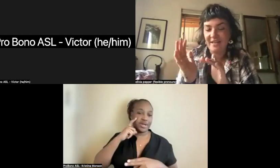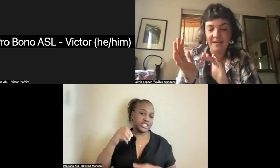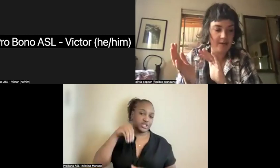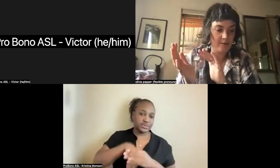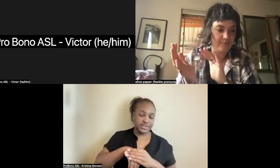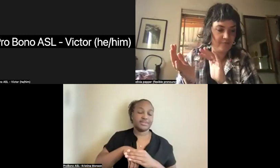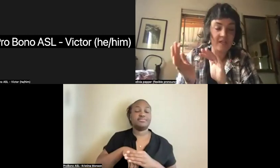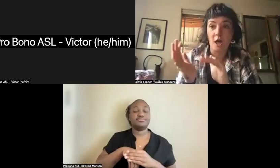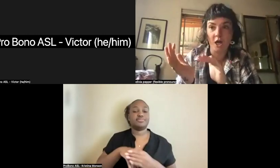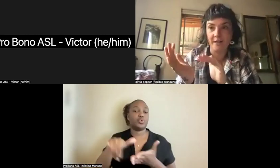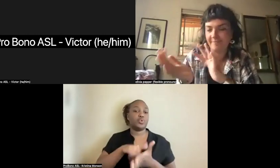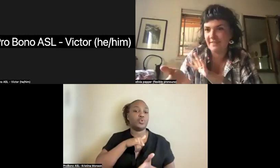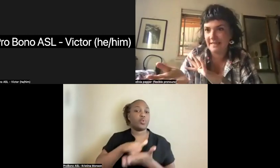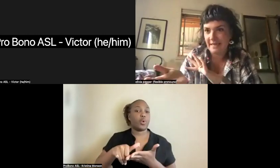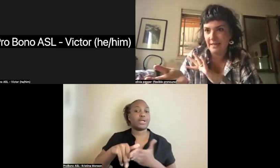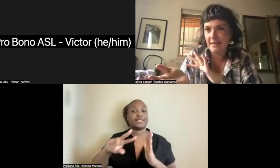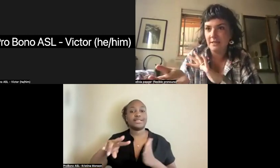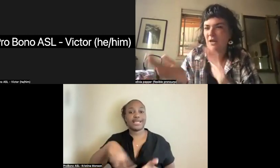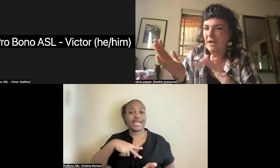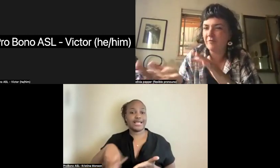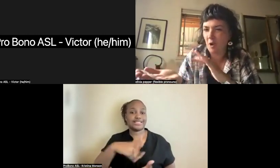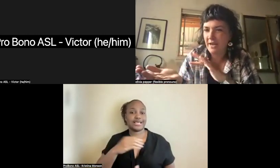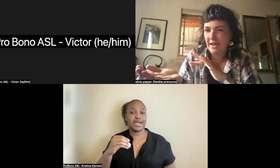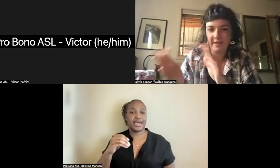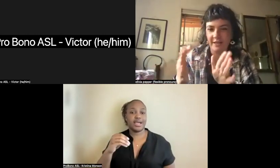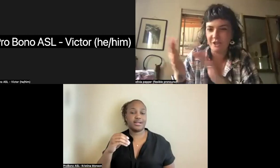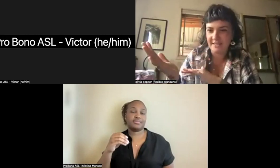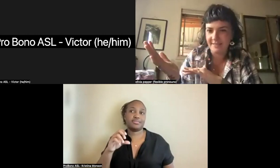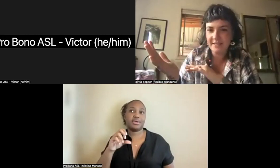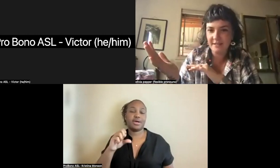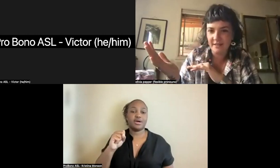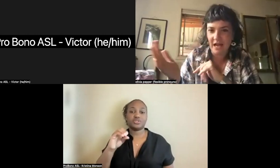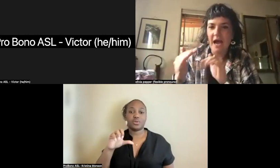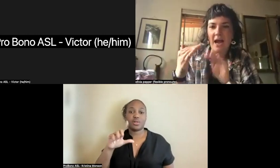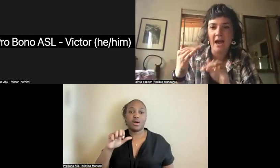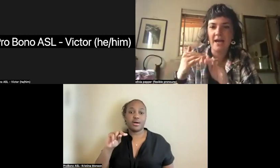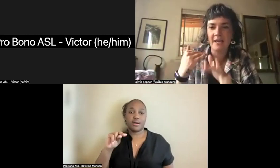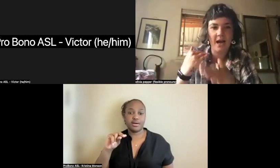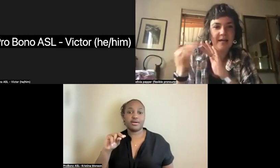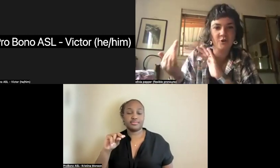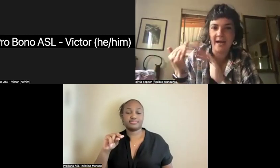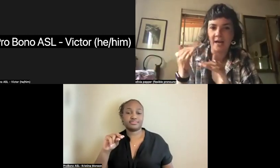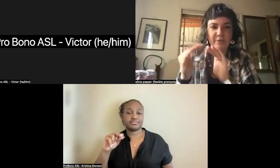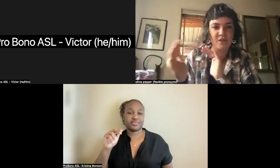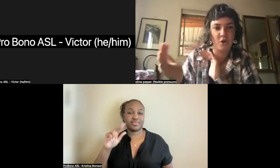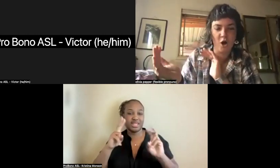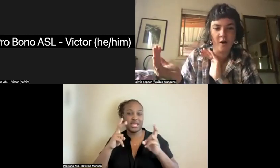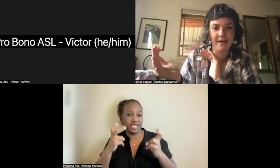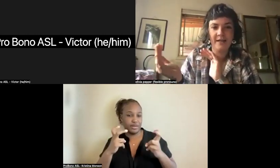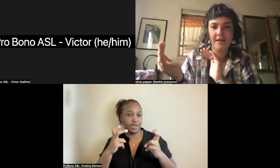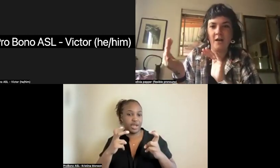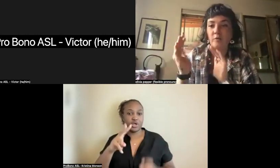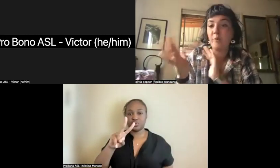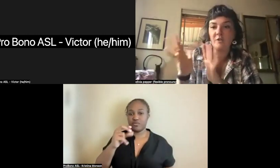and, um, salon scene. So kind of voguing adjacent, like high, high drag, bizarre,